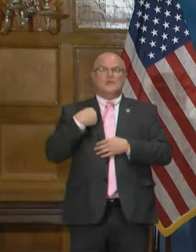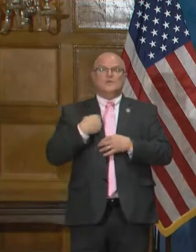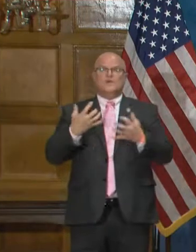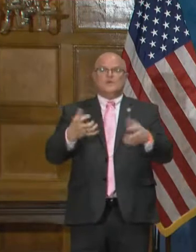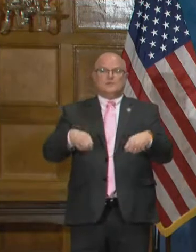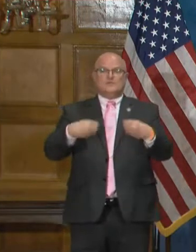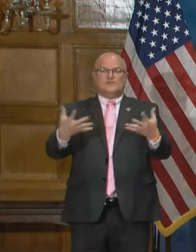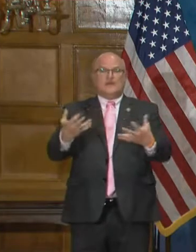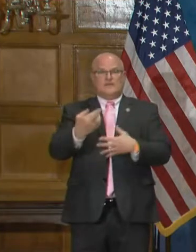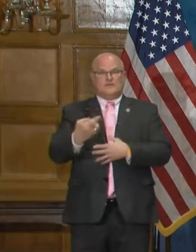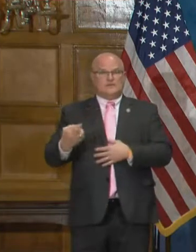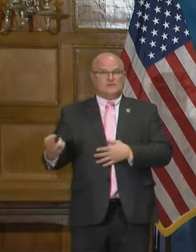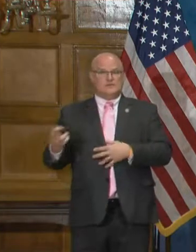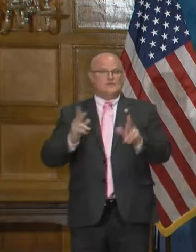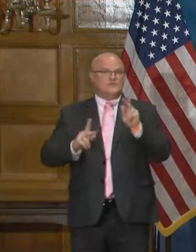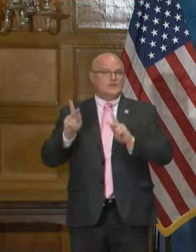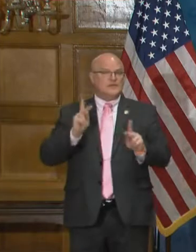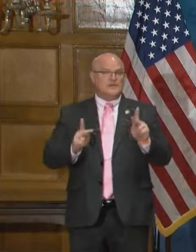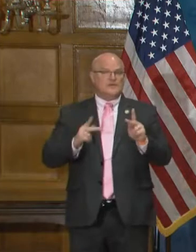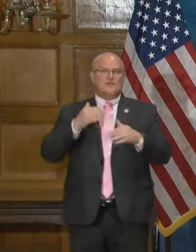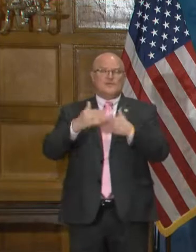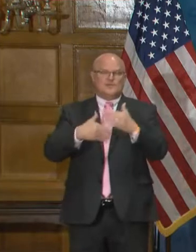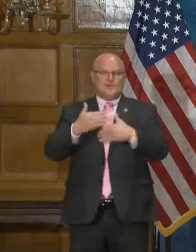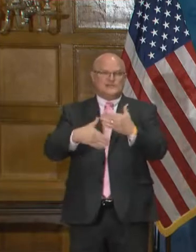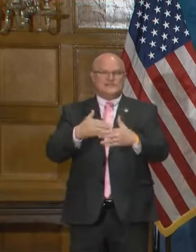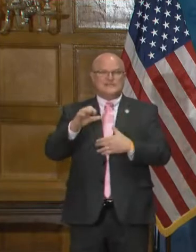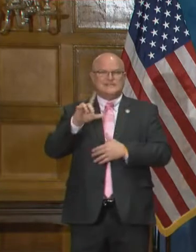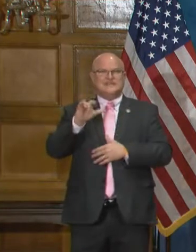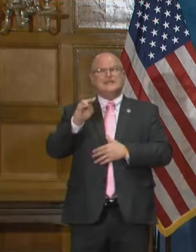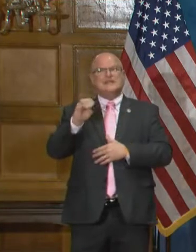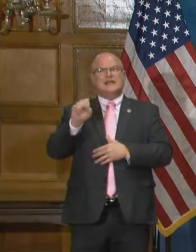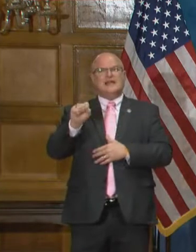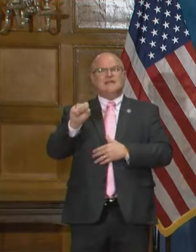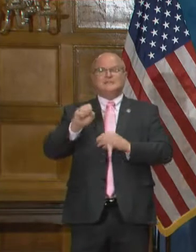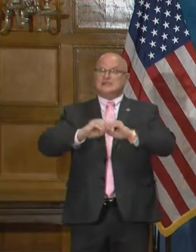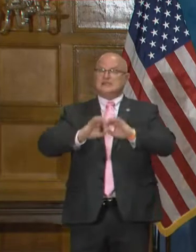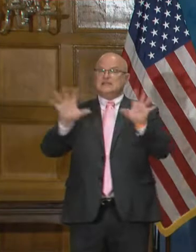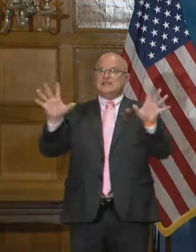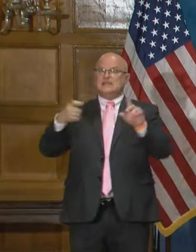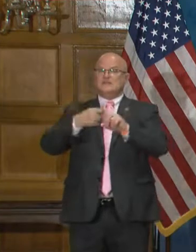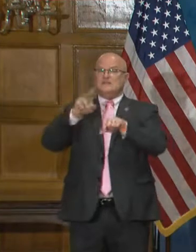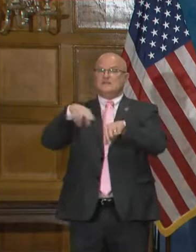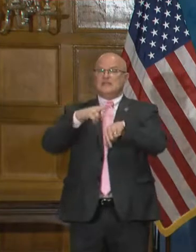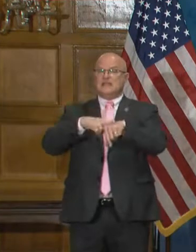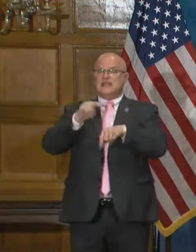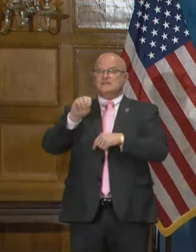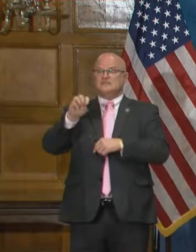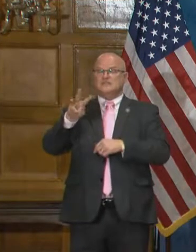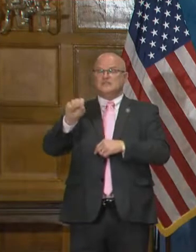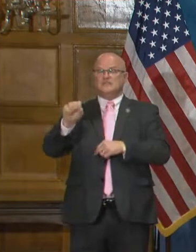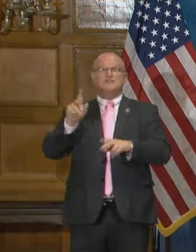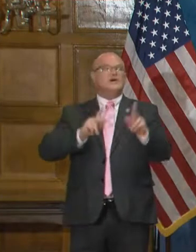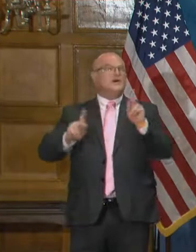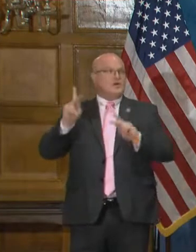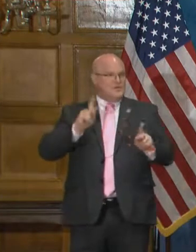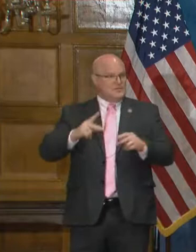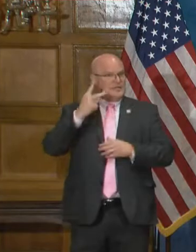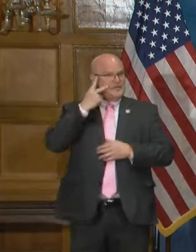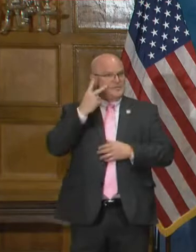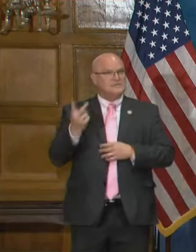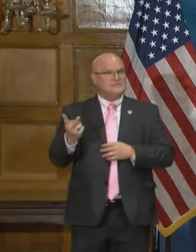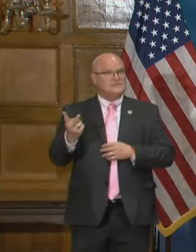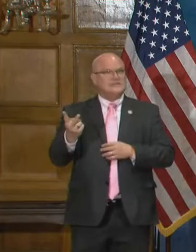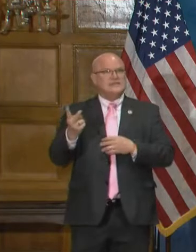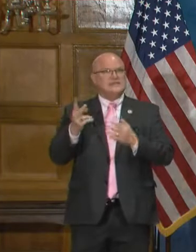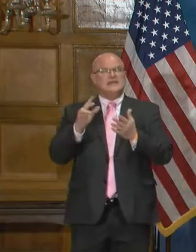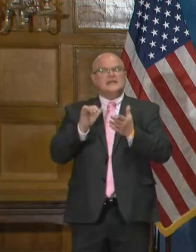to be able to provide those resources to process the claims, uh, clearly from the national news, everyone sees, uh,